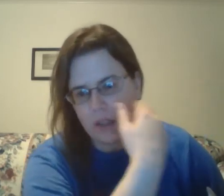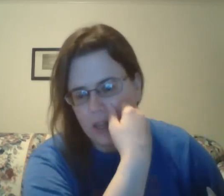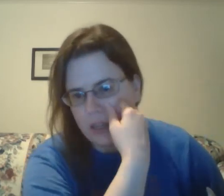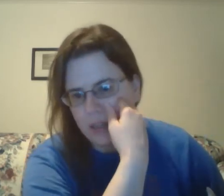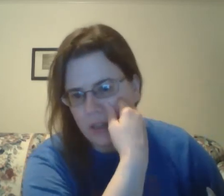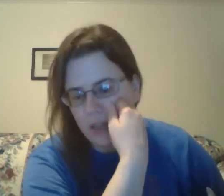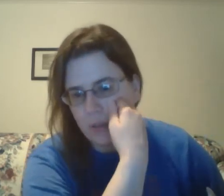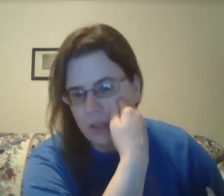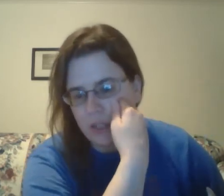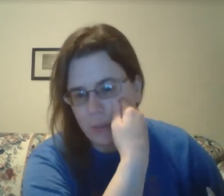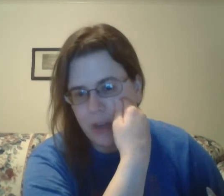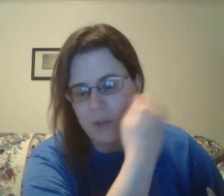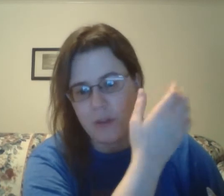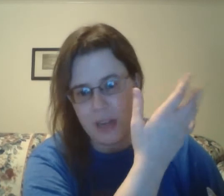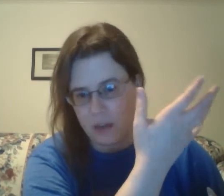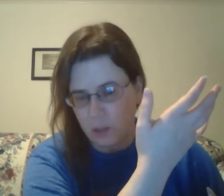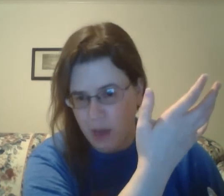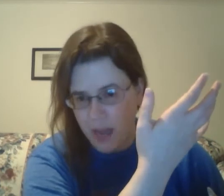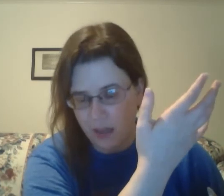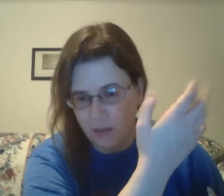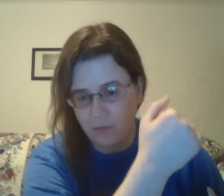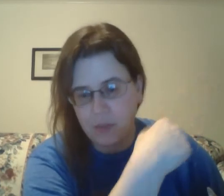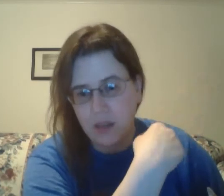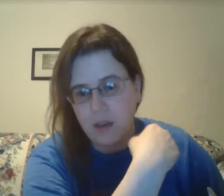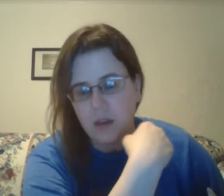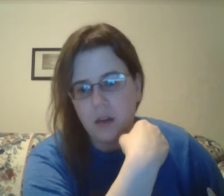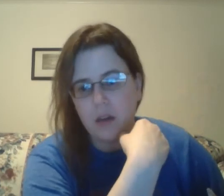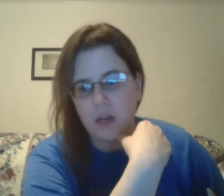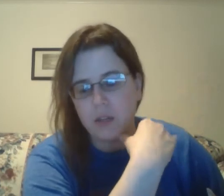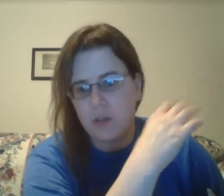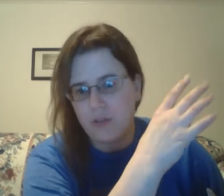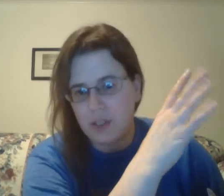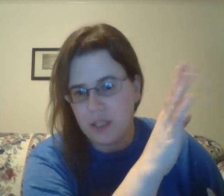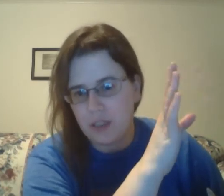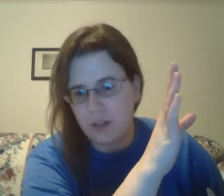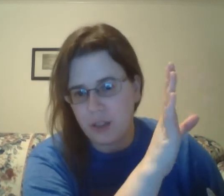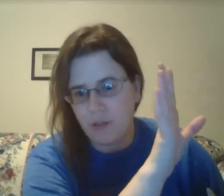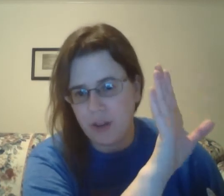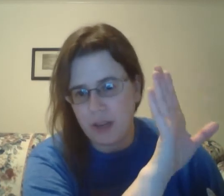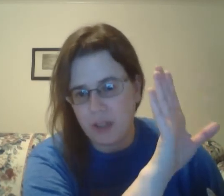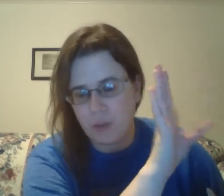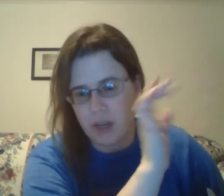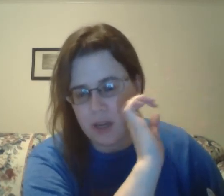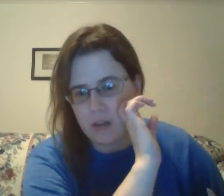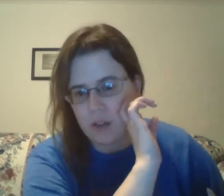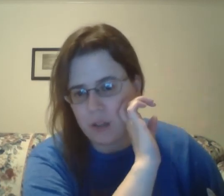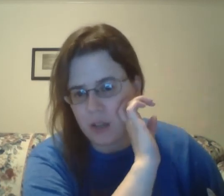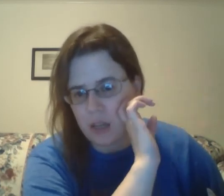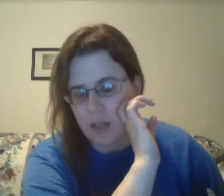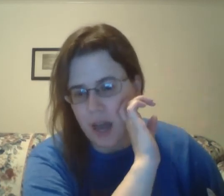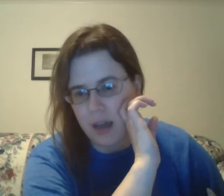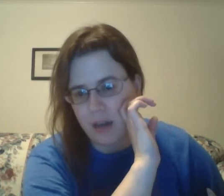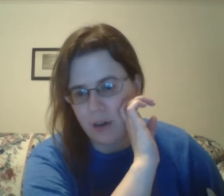sidelines. He'd been suspended, but now he's back. Their defense is a little different. That's because the Saints hired